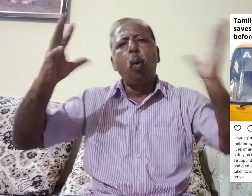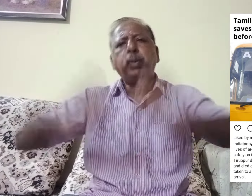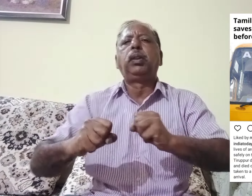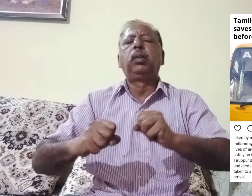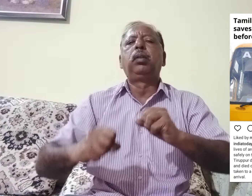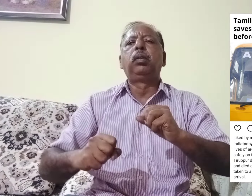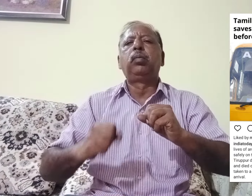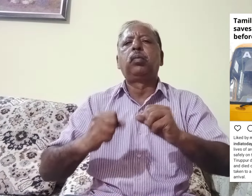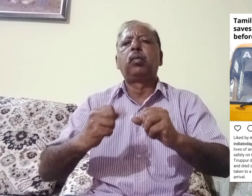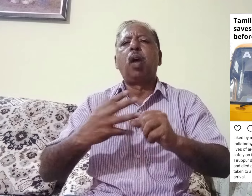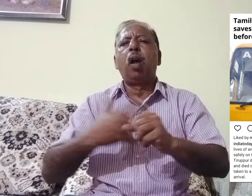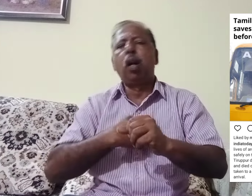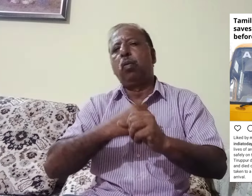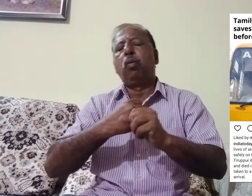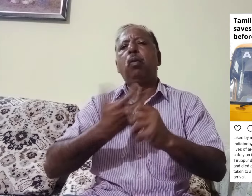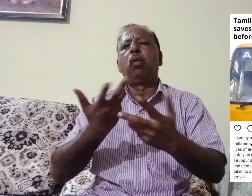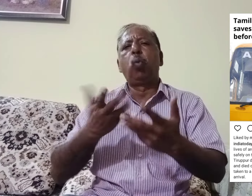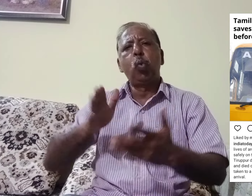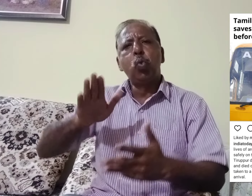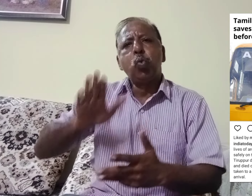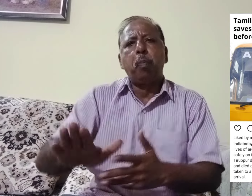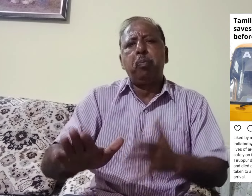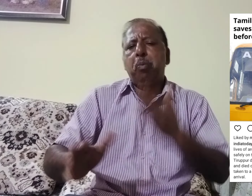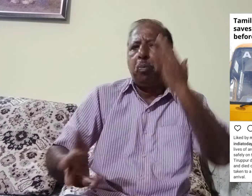don't speak at all yes